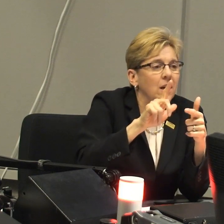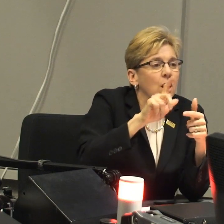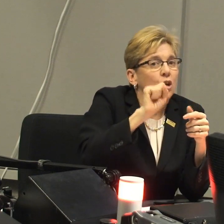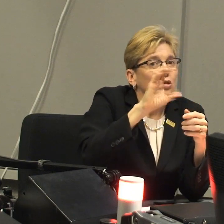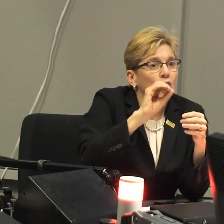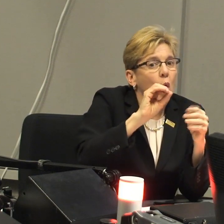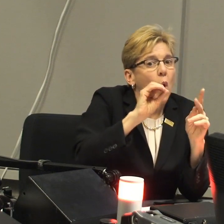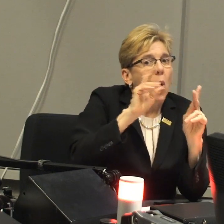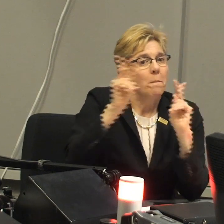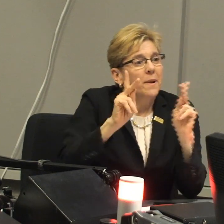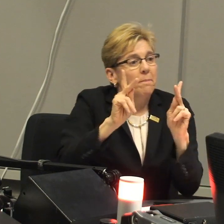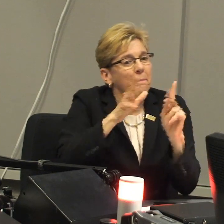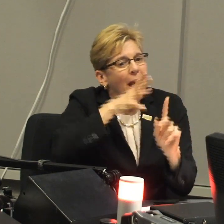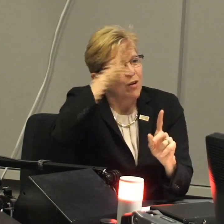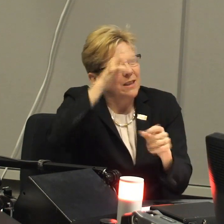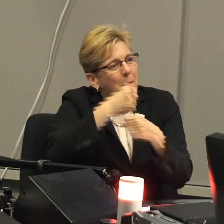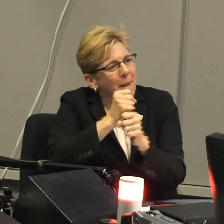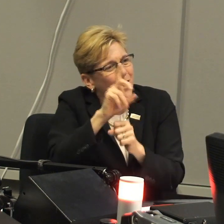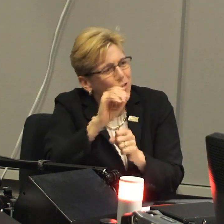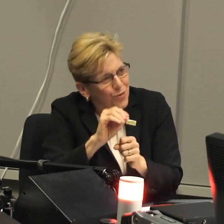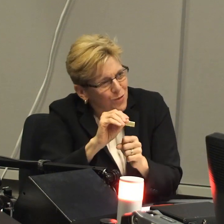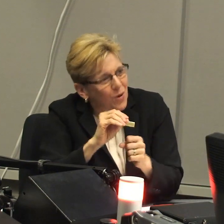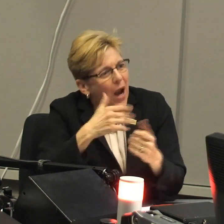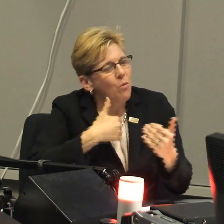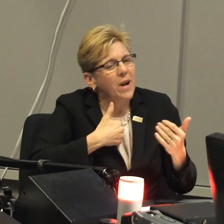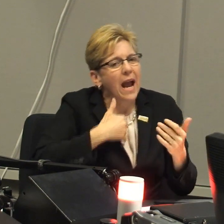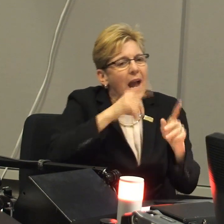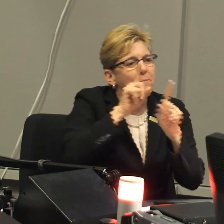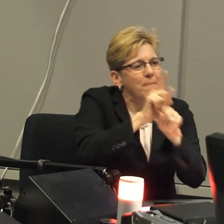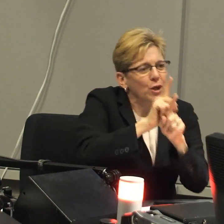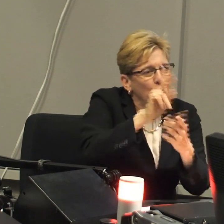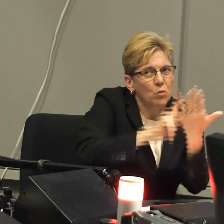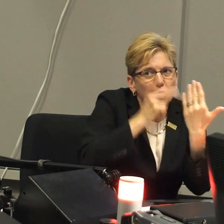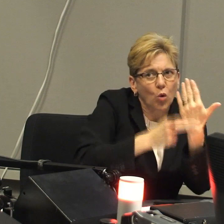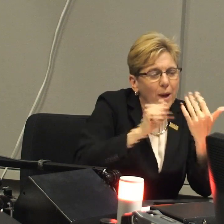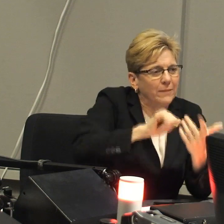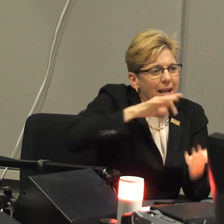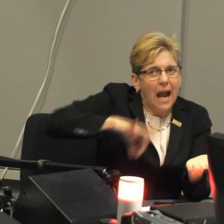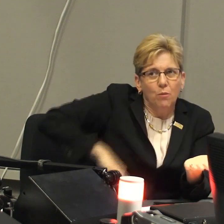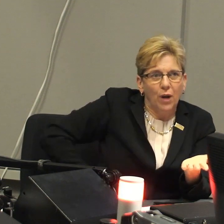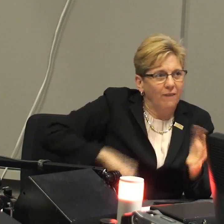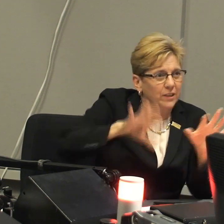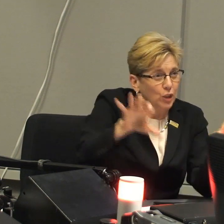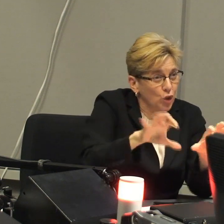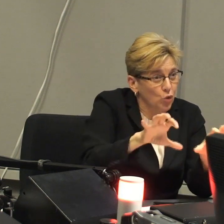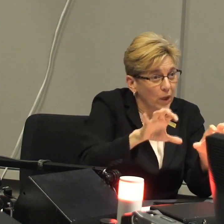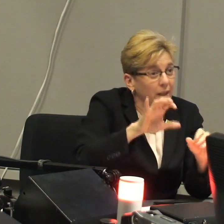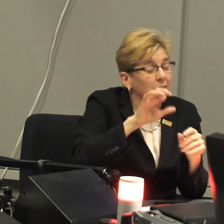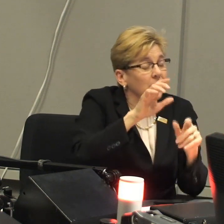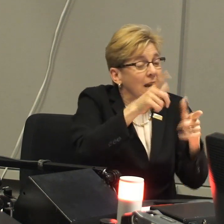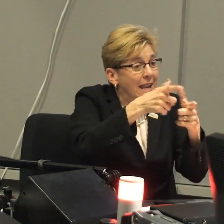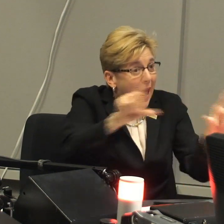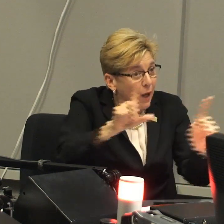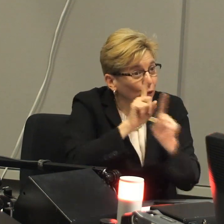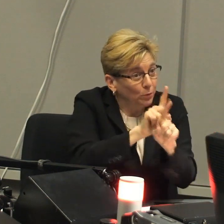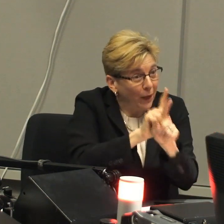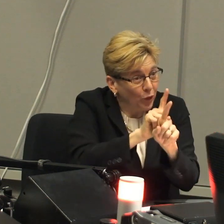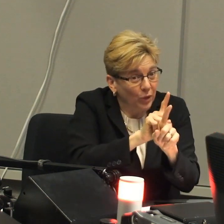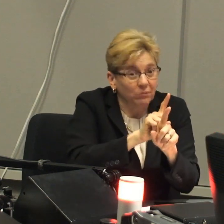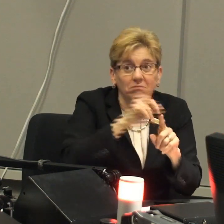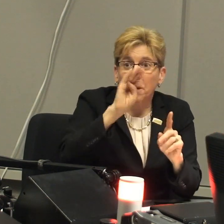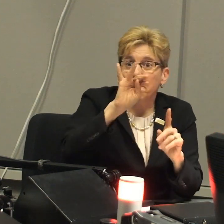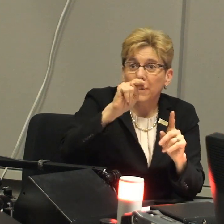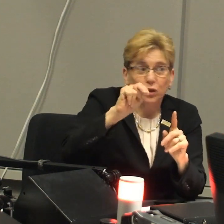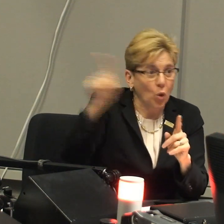at the federal or state level. And so parents make do as best they can and we do have mentoring programs that non-profits are